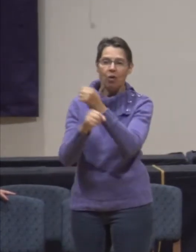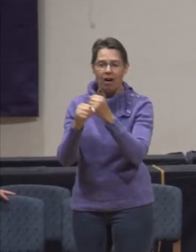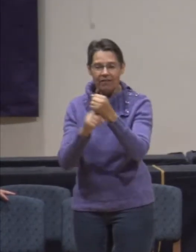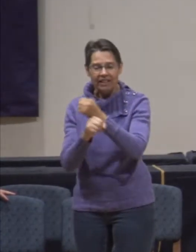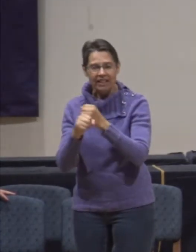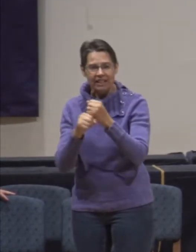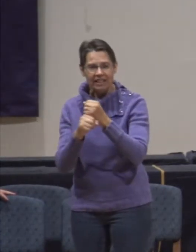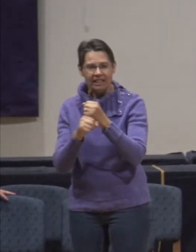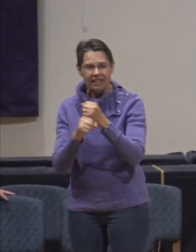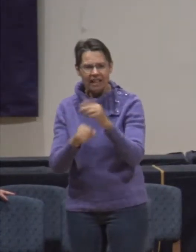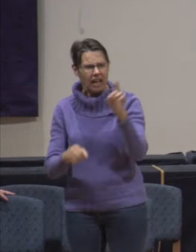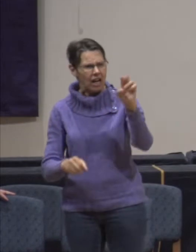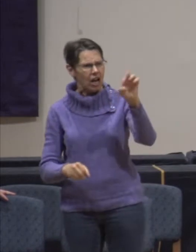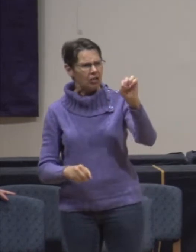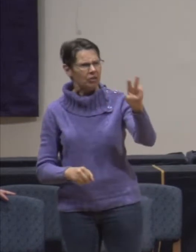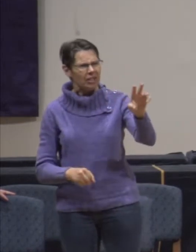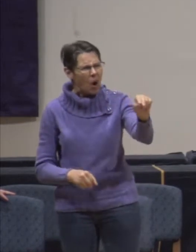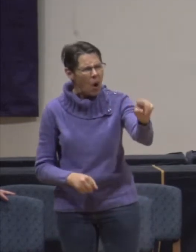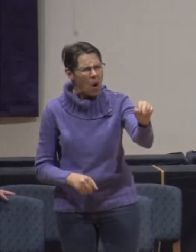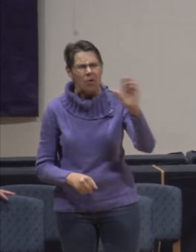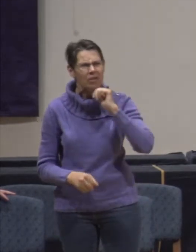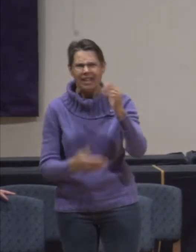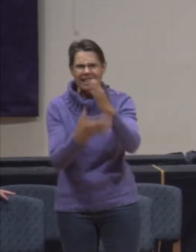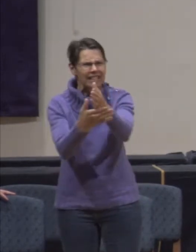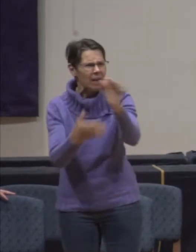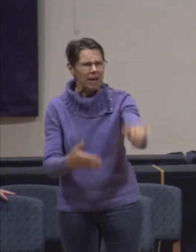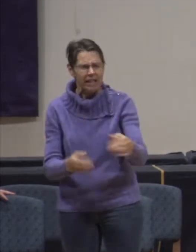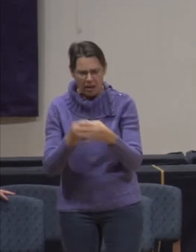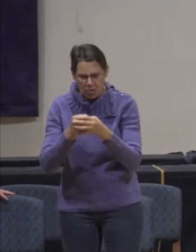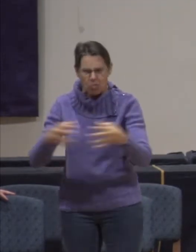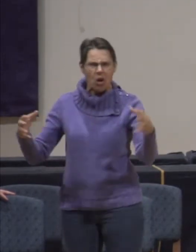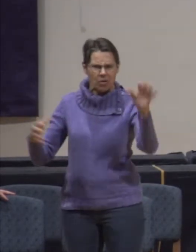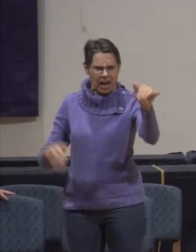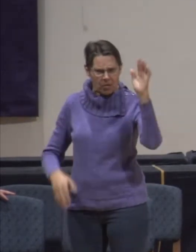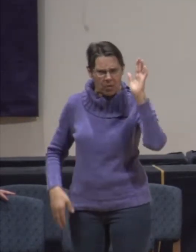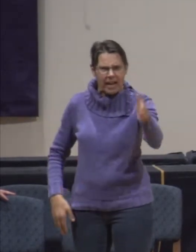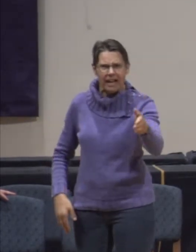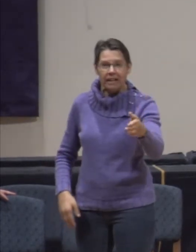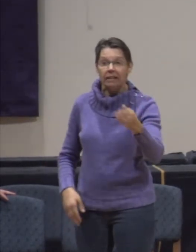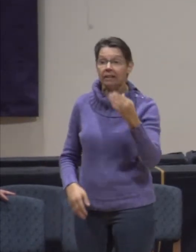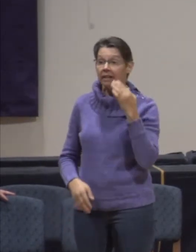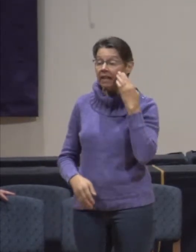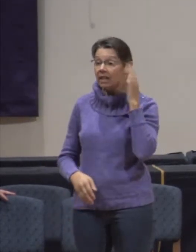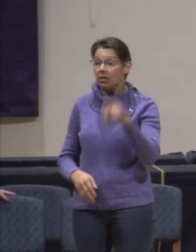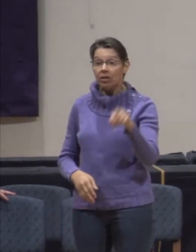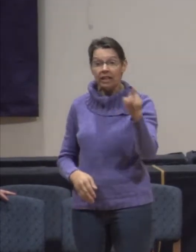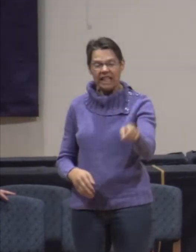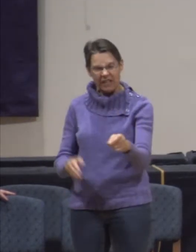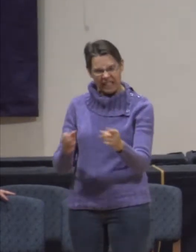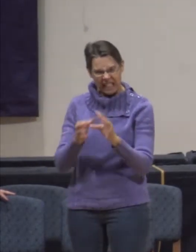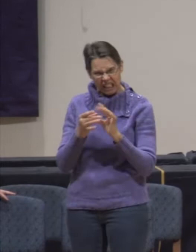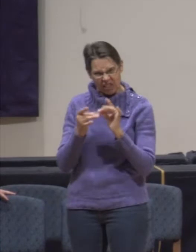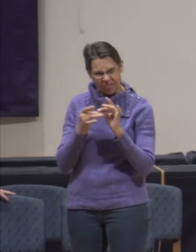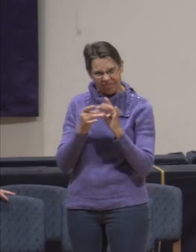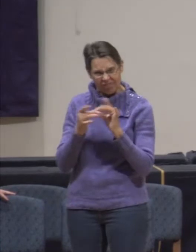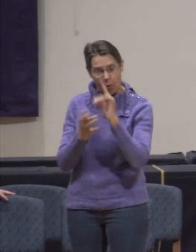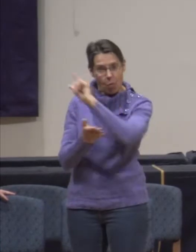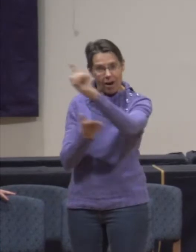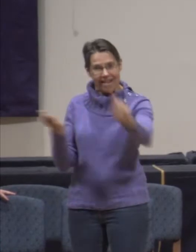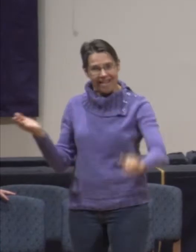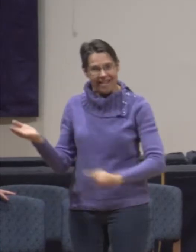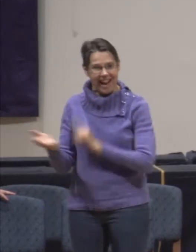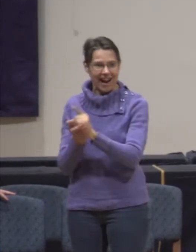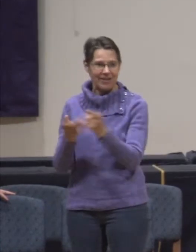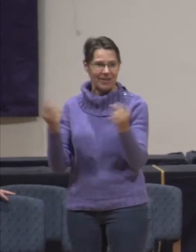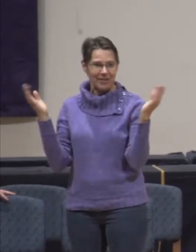Drew said, no, Nanette, it won't stop any of that. In fact, it will grow that. And you know, he spent an hour trying to convince me that we